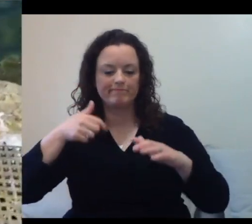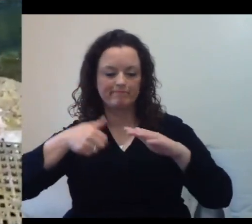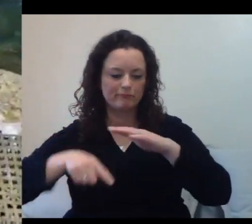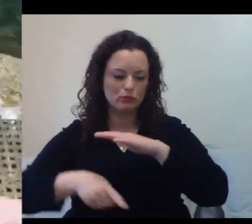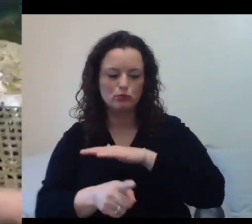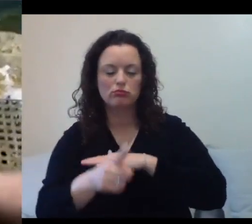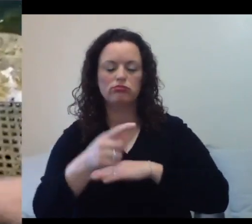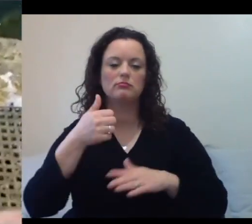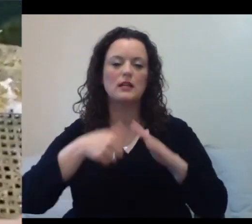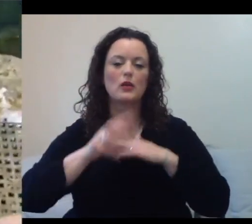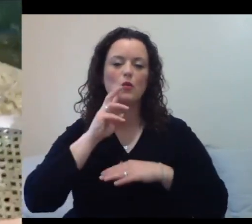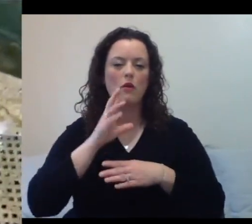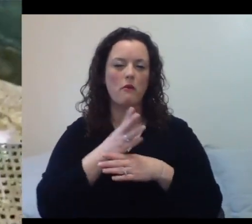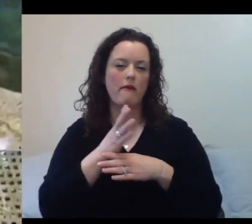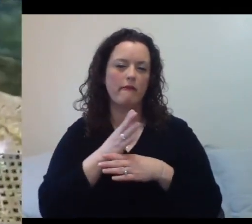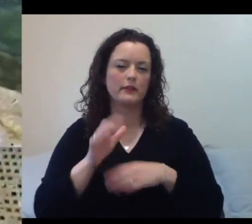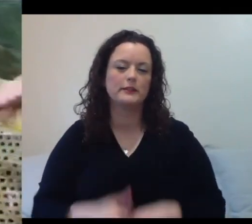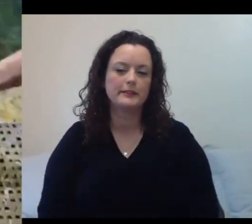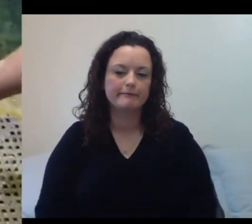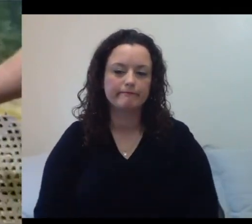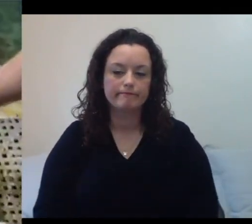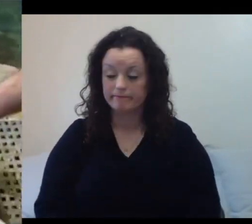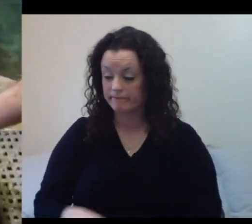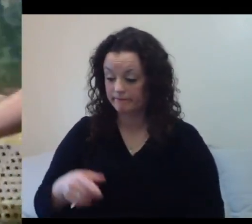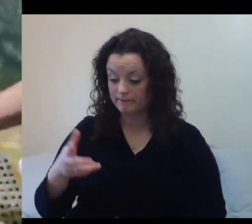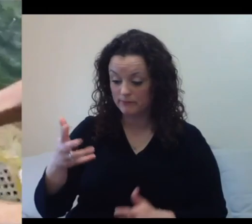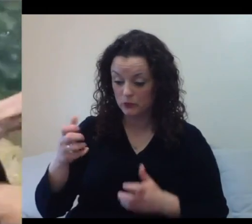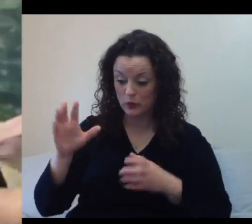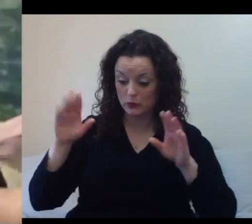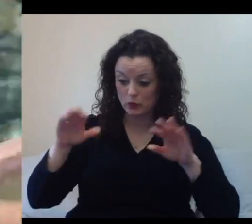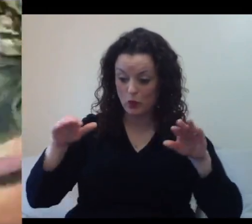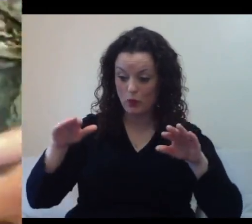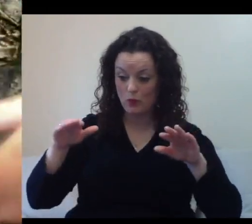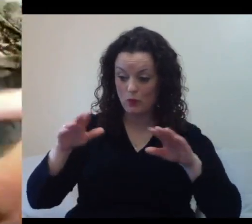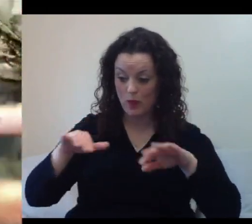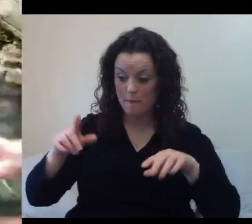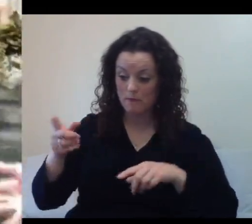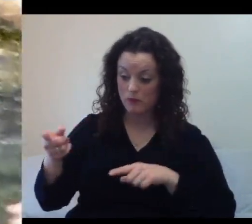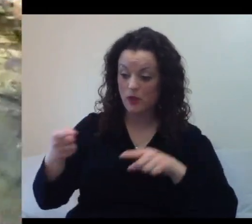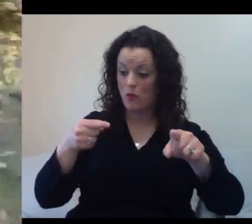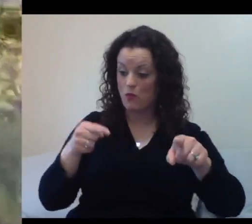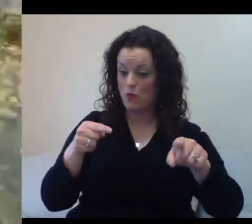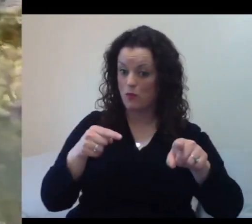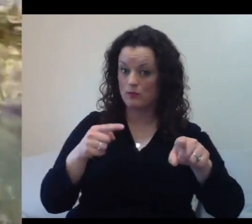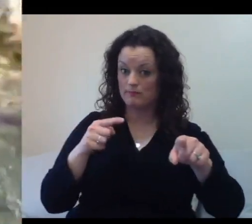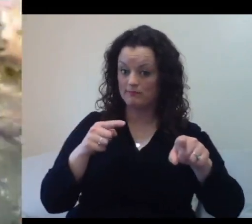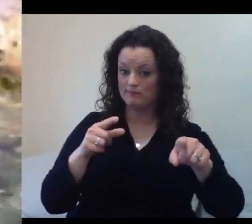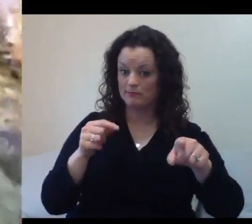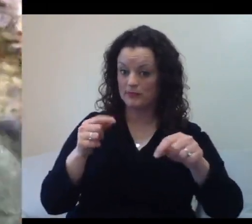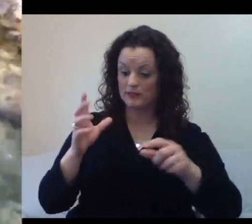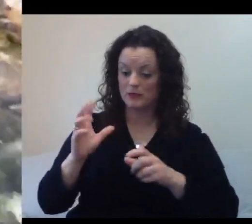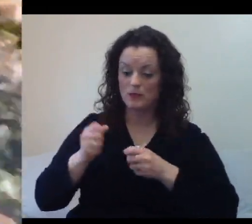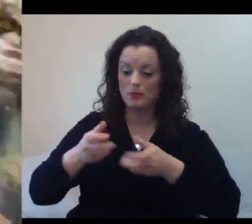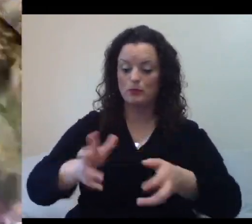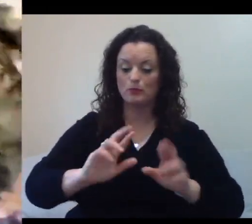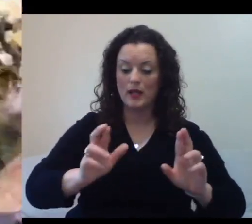Hey, you want to go for a swim? Hey, look at the enrichment over here. Ready? And... He's like, and I'm done.